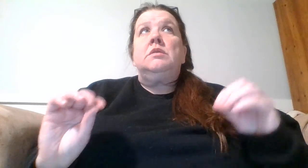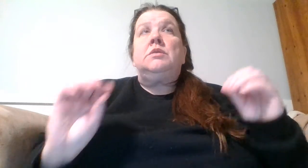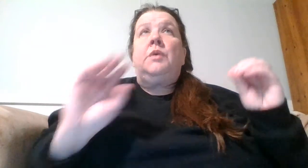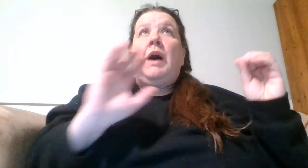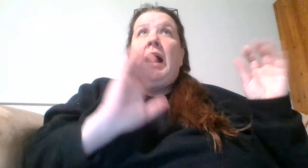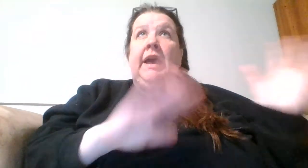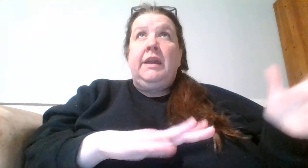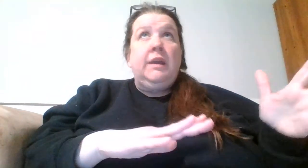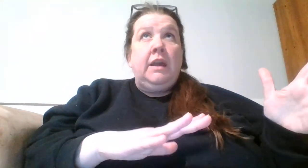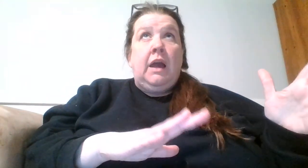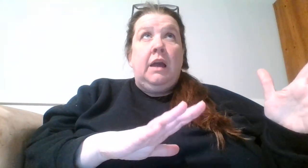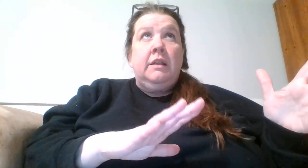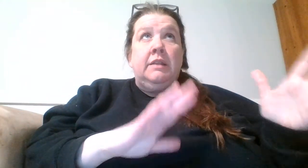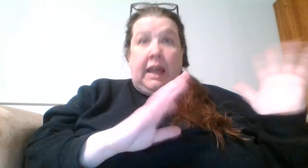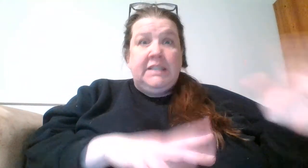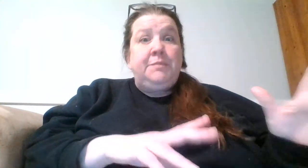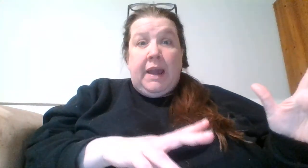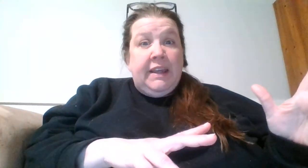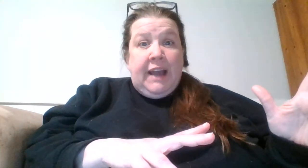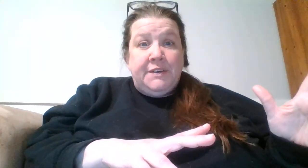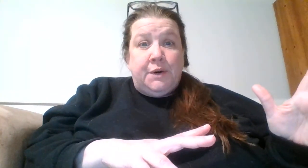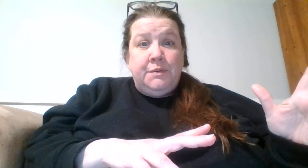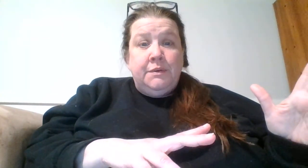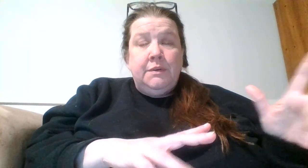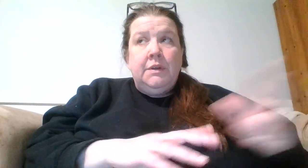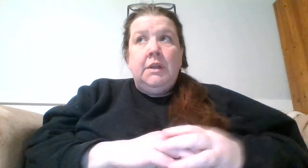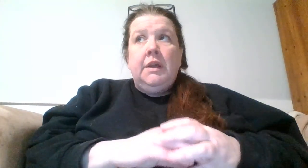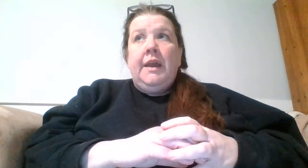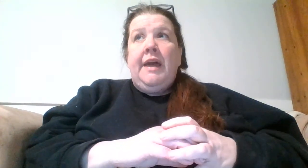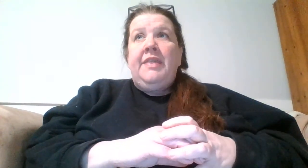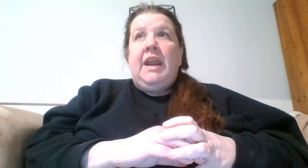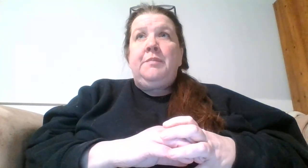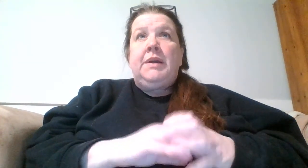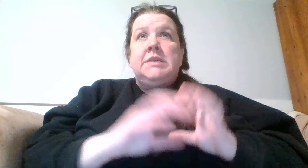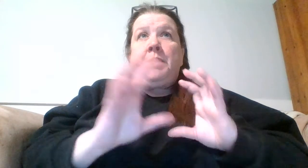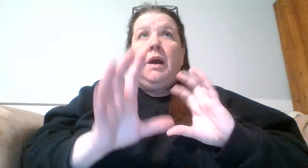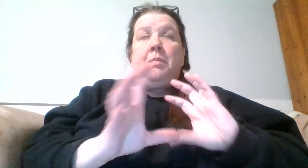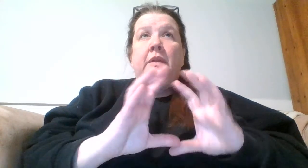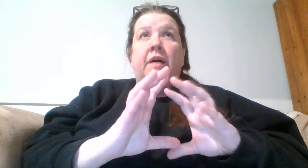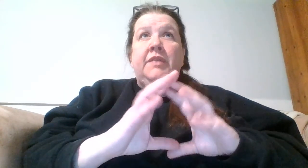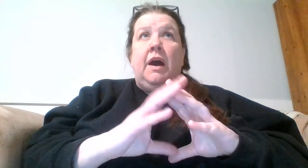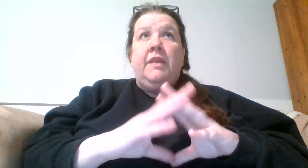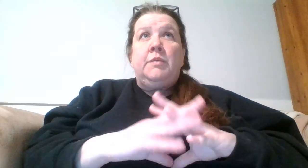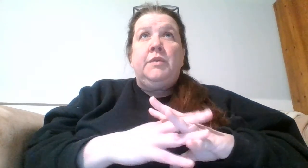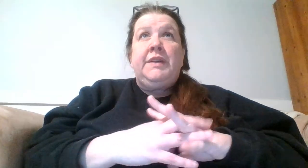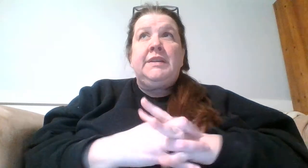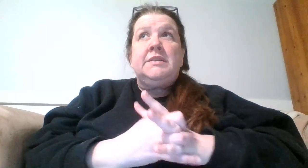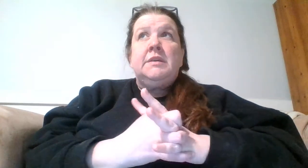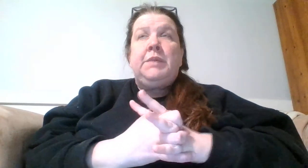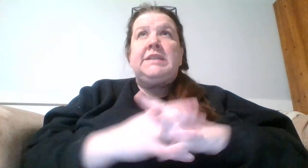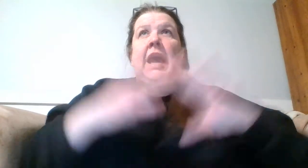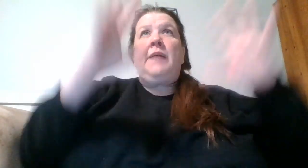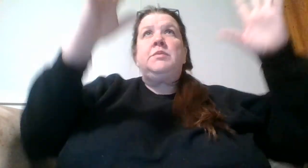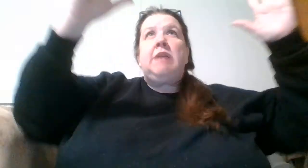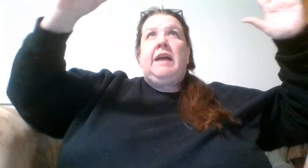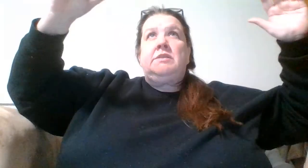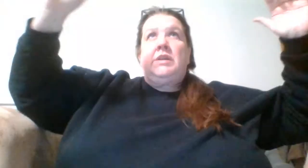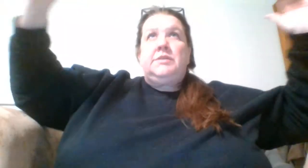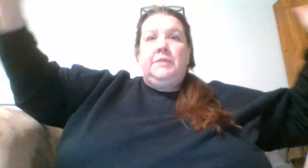So I did buy Encanto and then I picked up a couple of the other movies because I'm not just doing